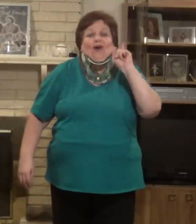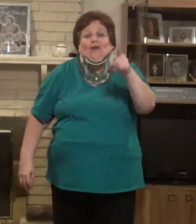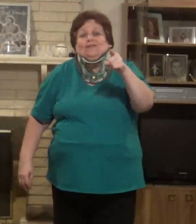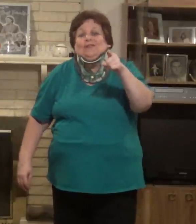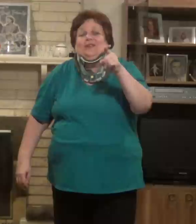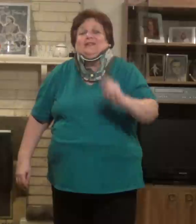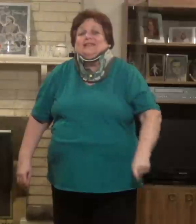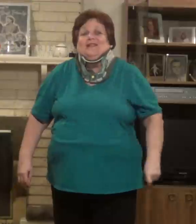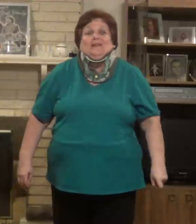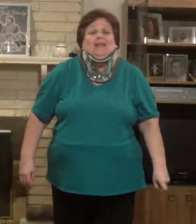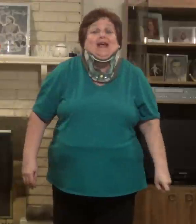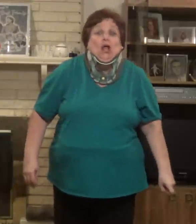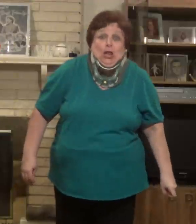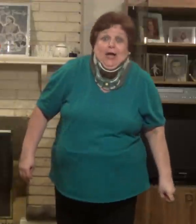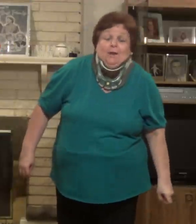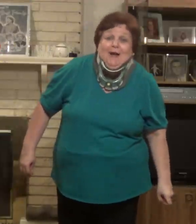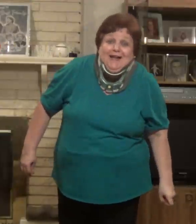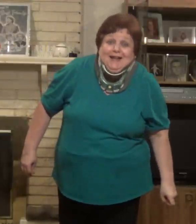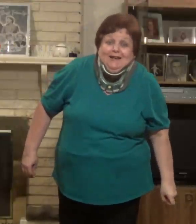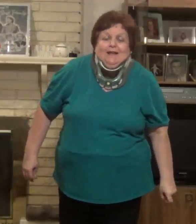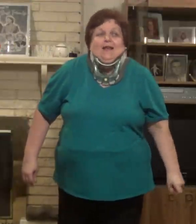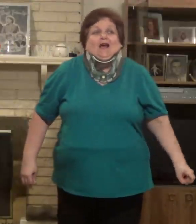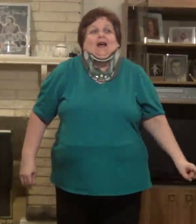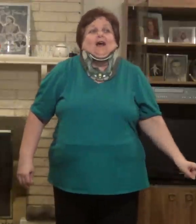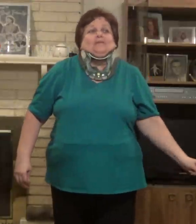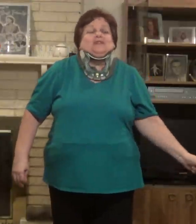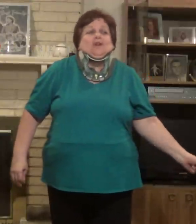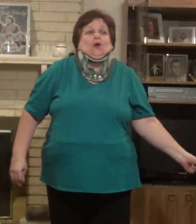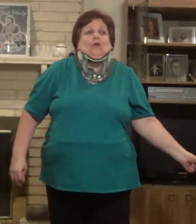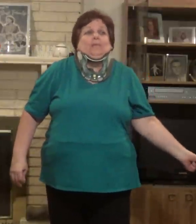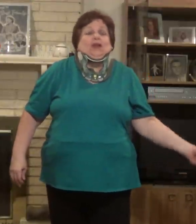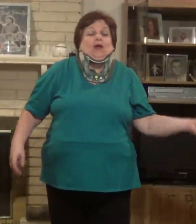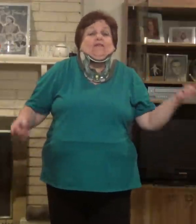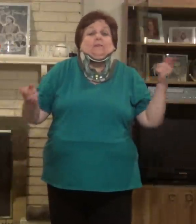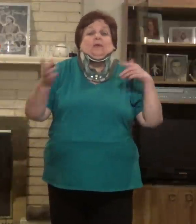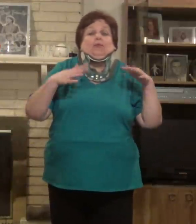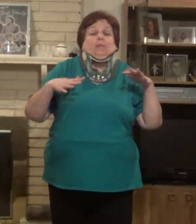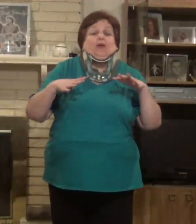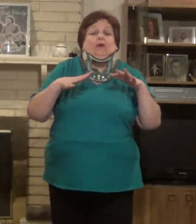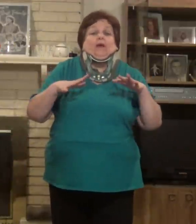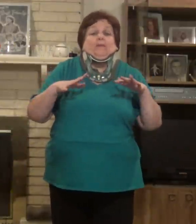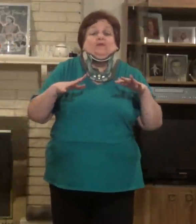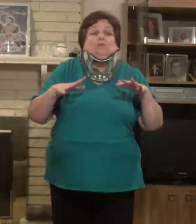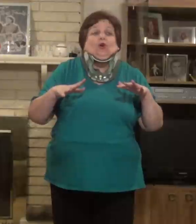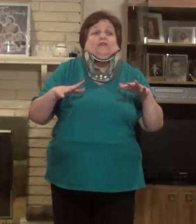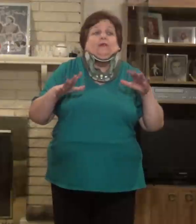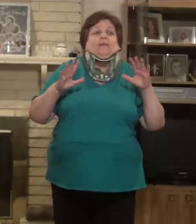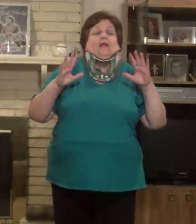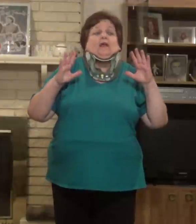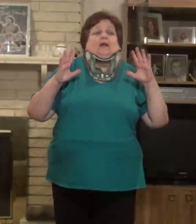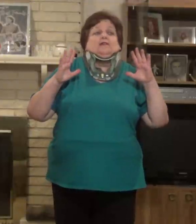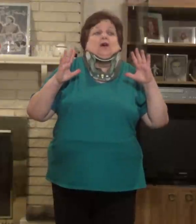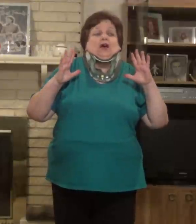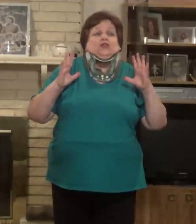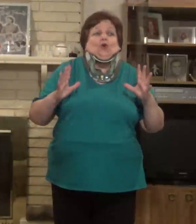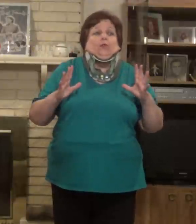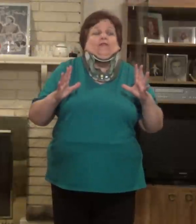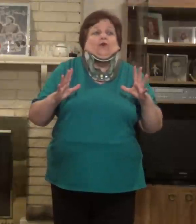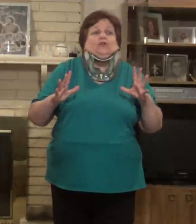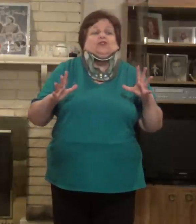also going to be saving me a lot of money. So, but I'll have to be preparing my meals more often. October 1st,